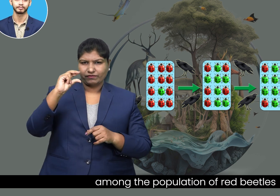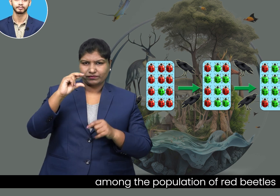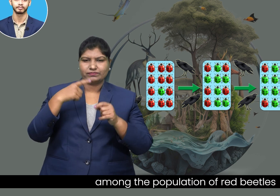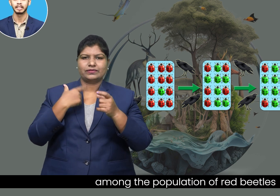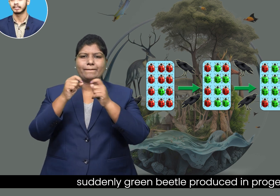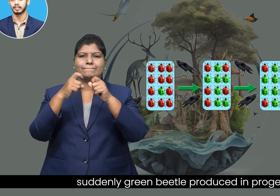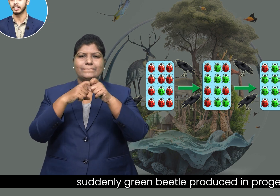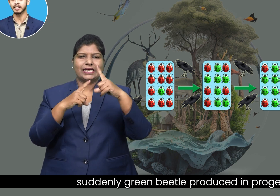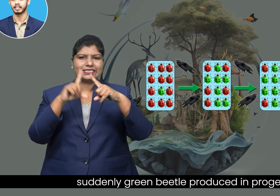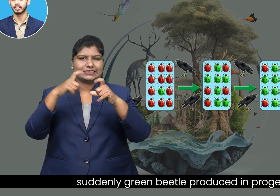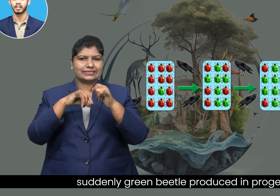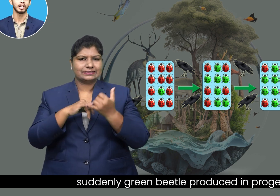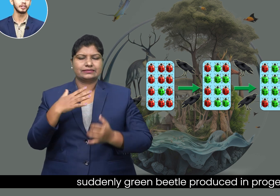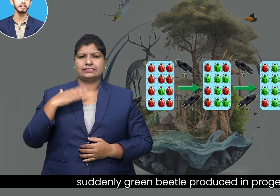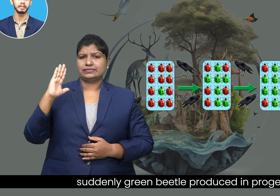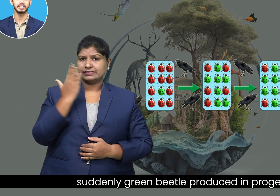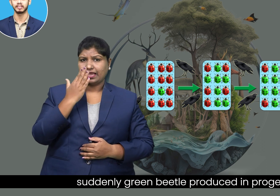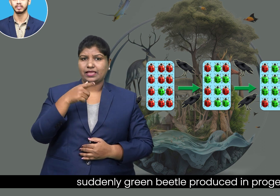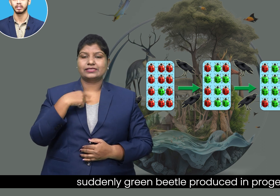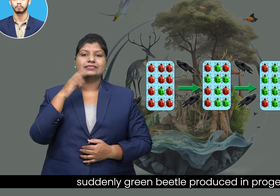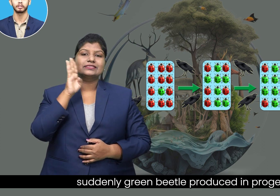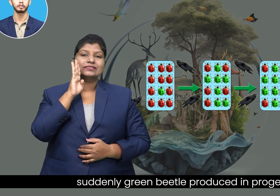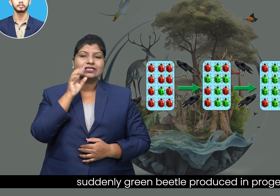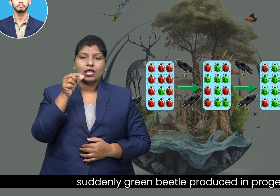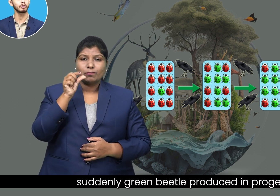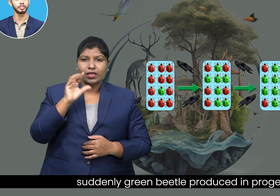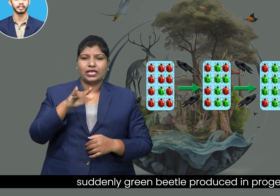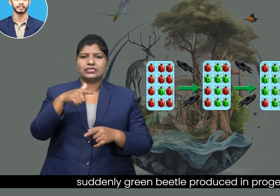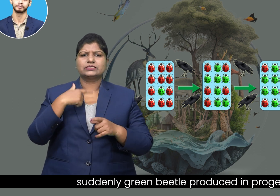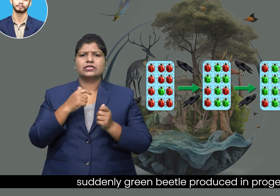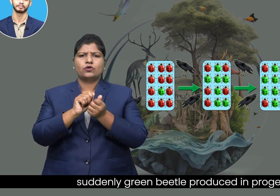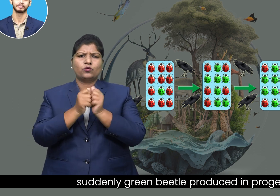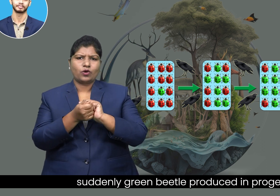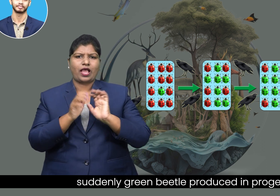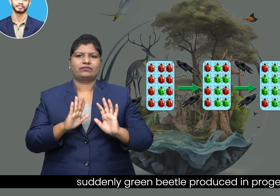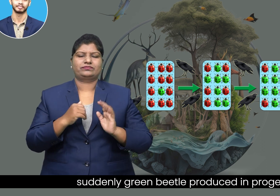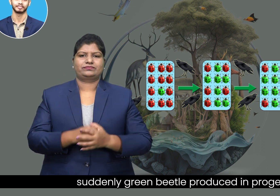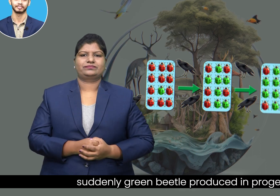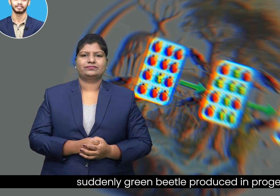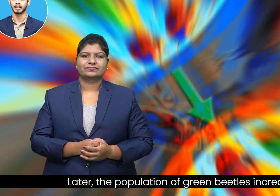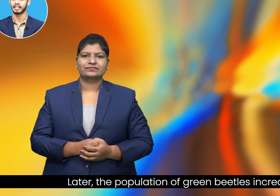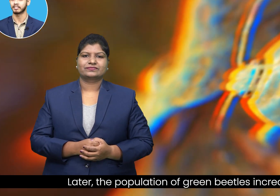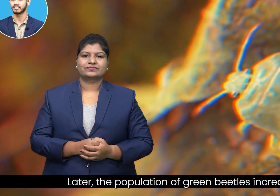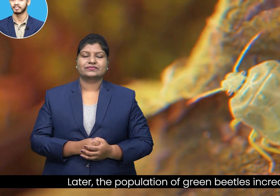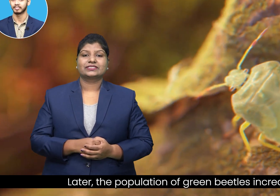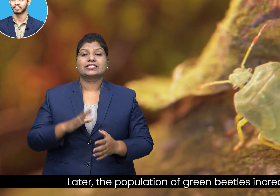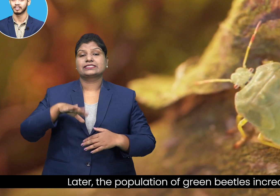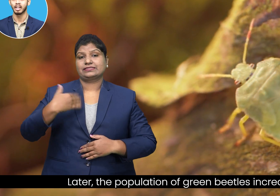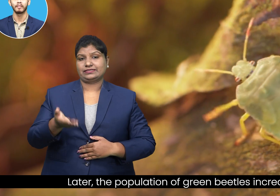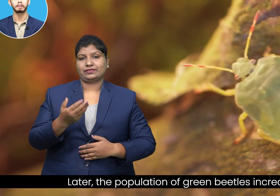suddenly green beetle produced in progeny later the